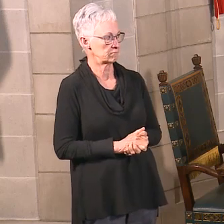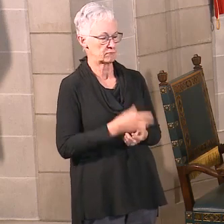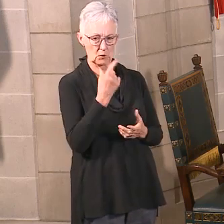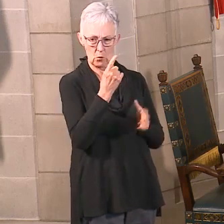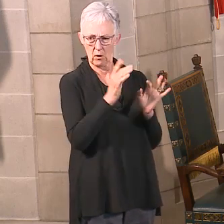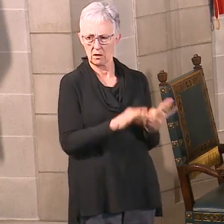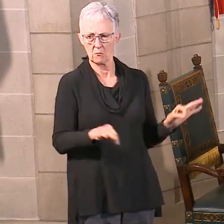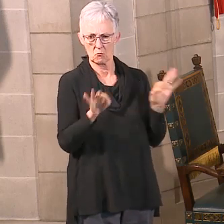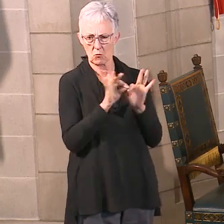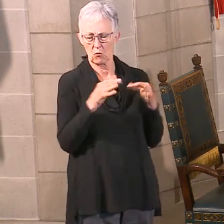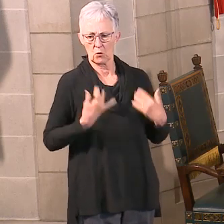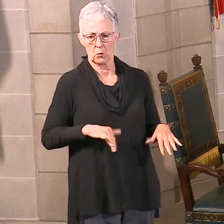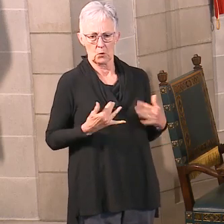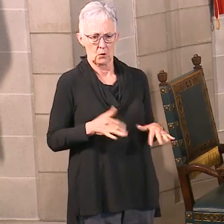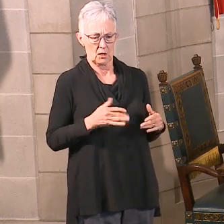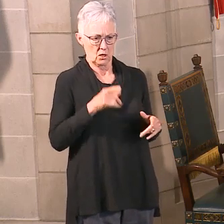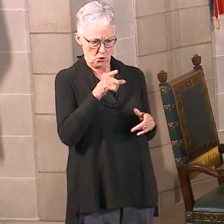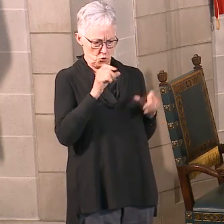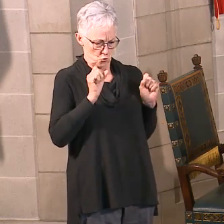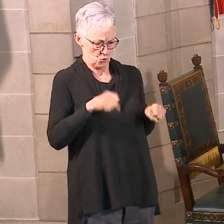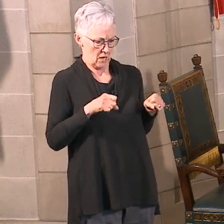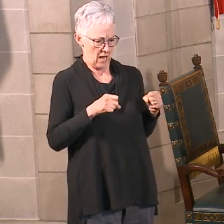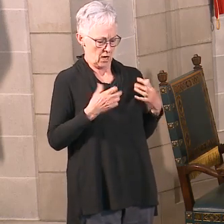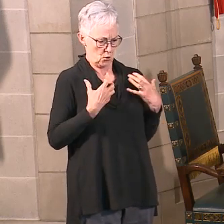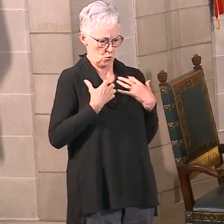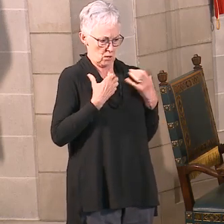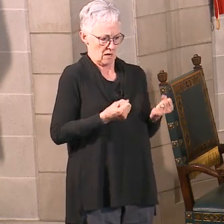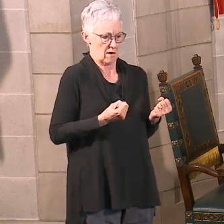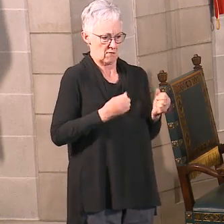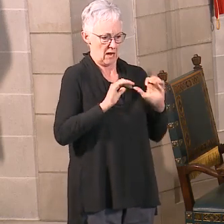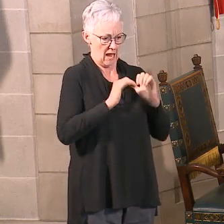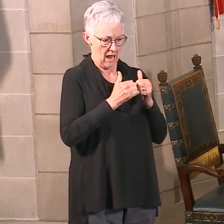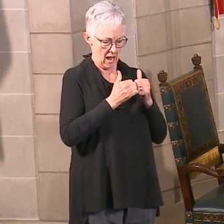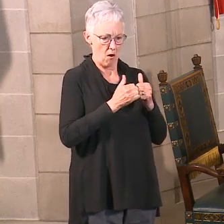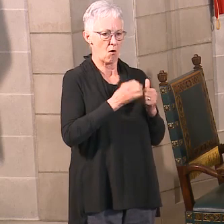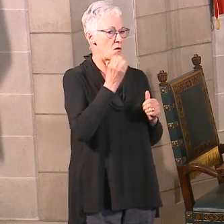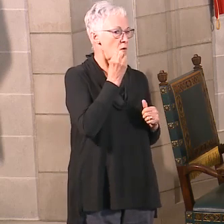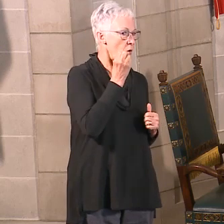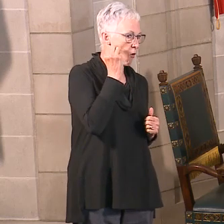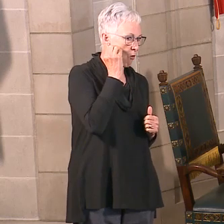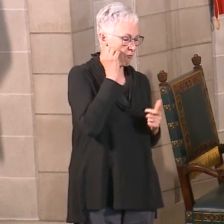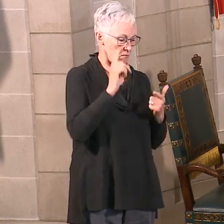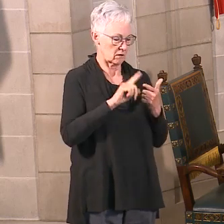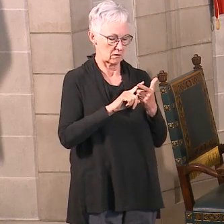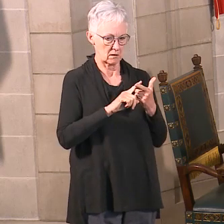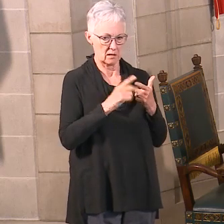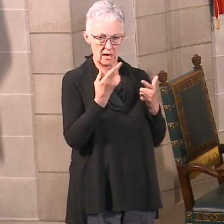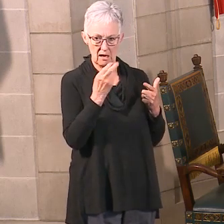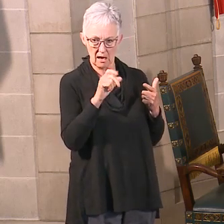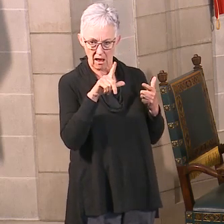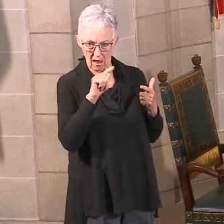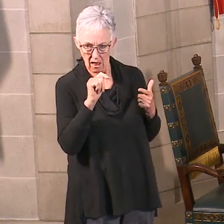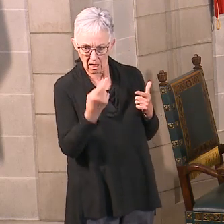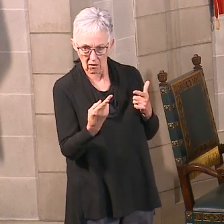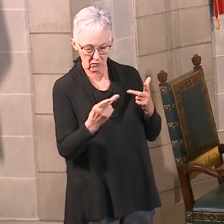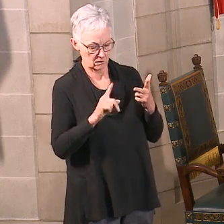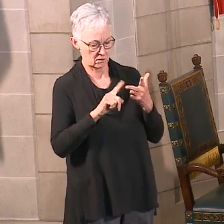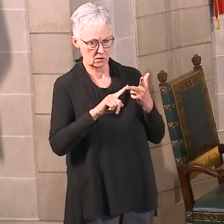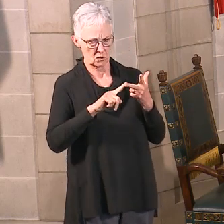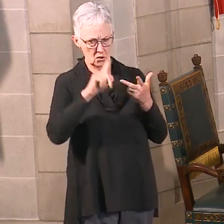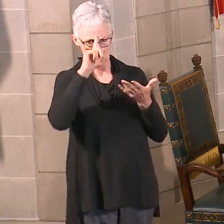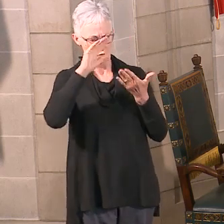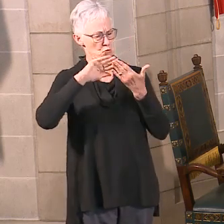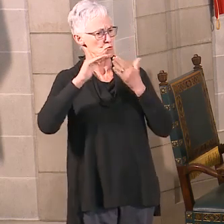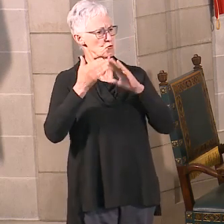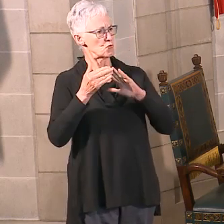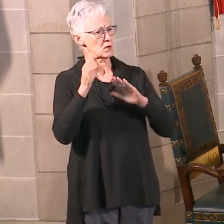elements of recovery, home, health, community, and purpose. And one of the biggest key tenants for recovery is